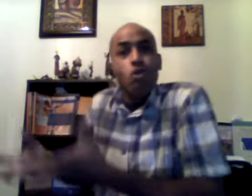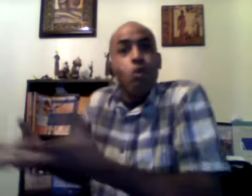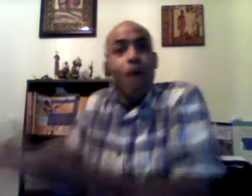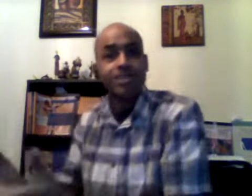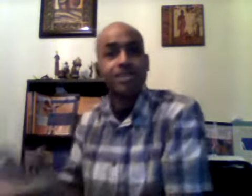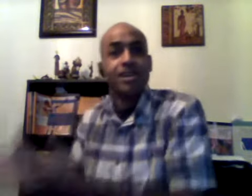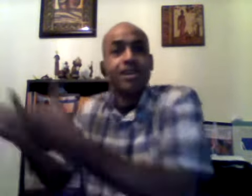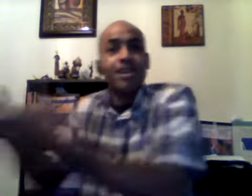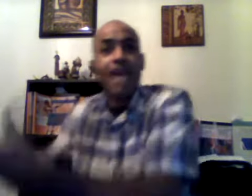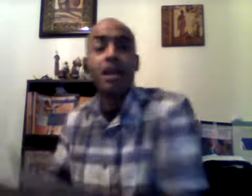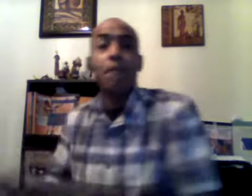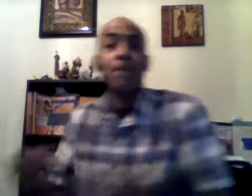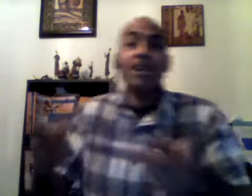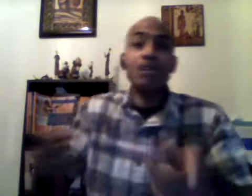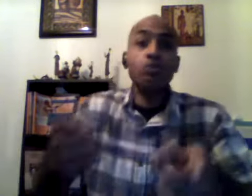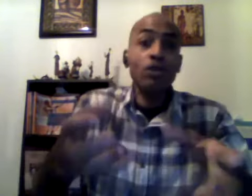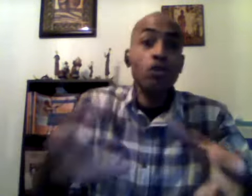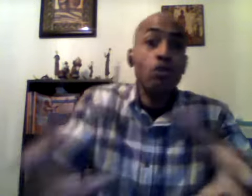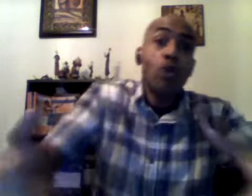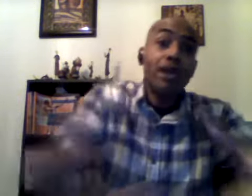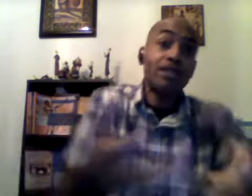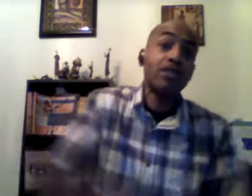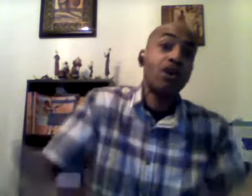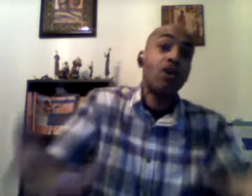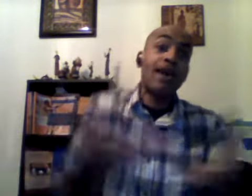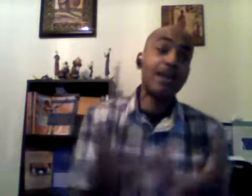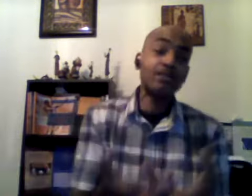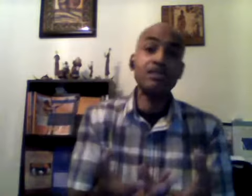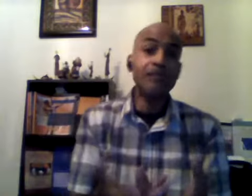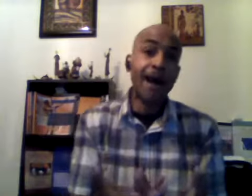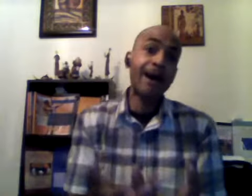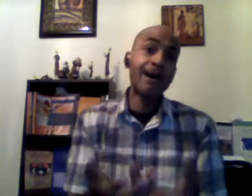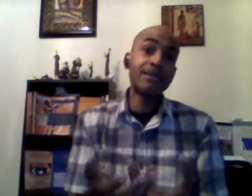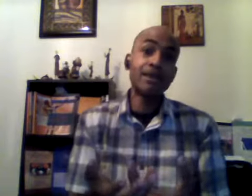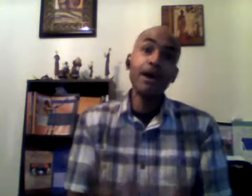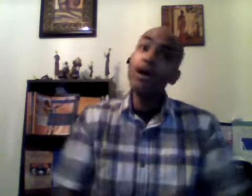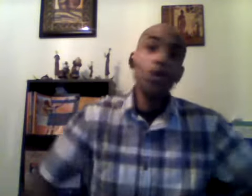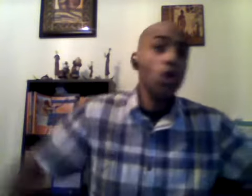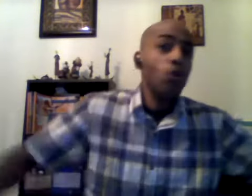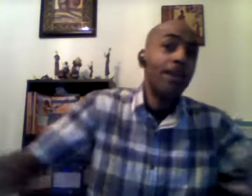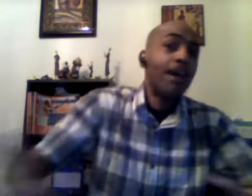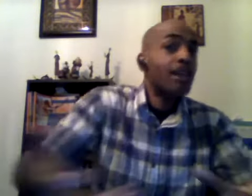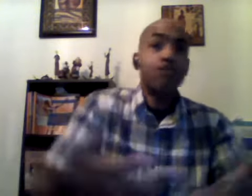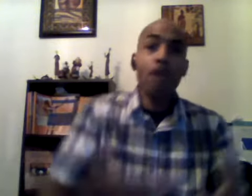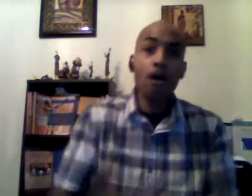watch it collect because when you went to go exercise you went at it wrong